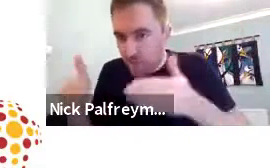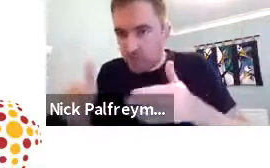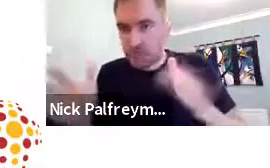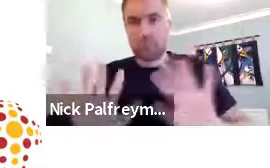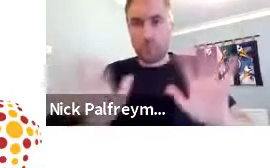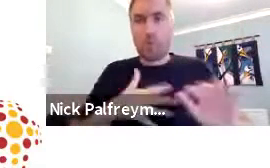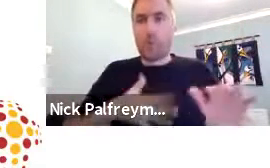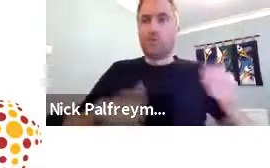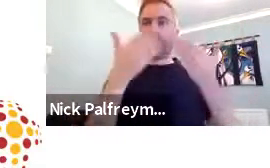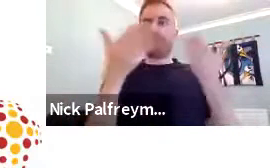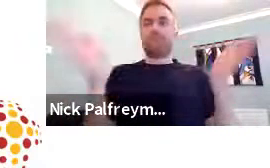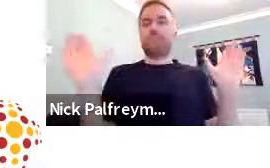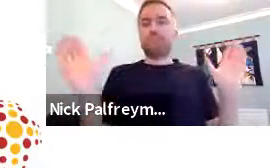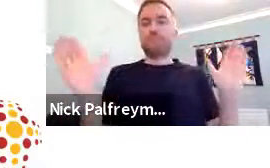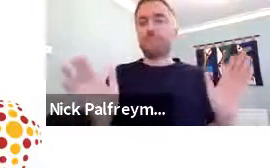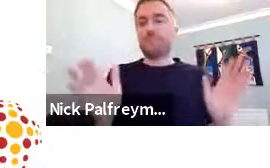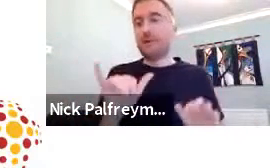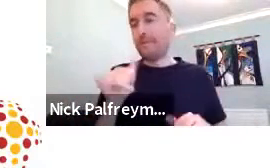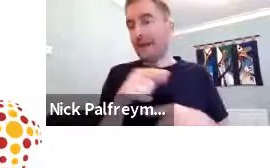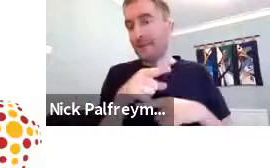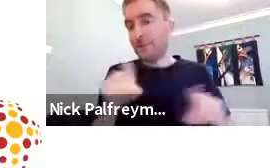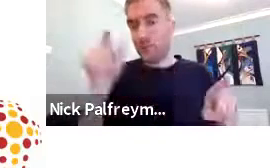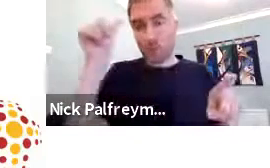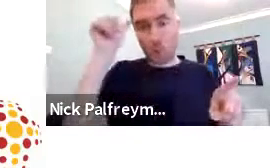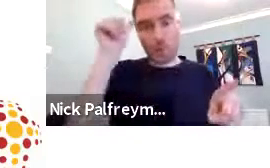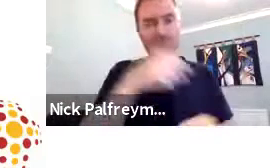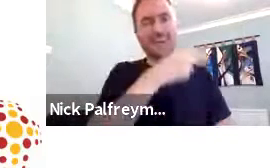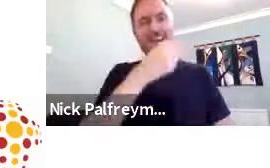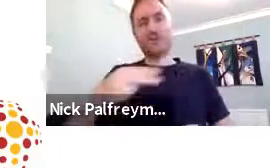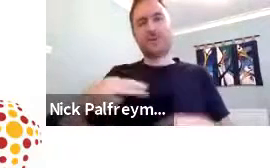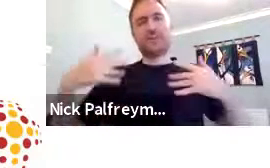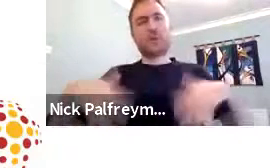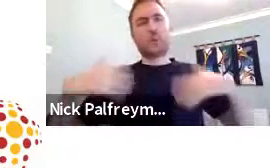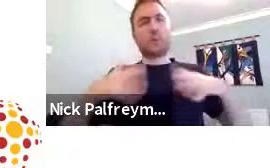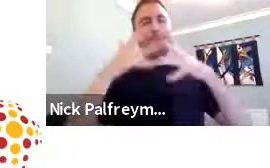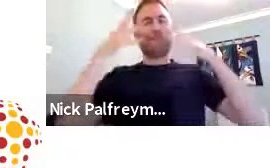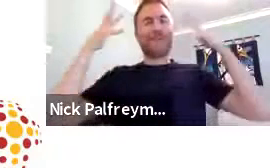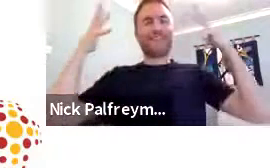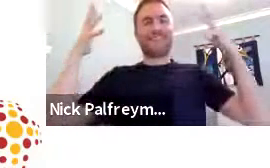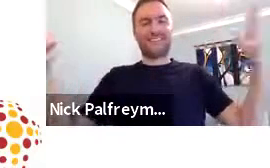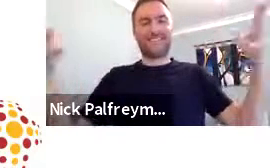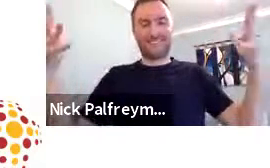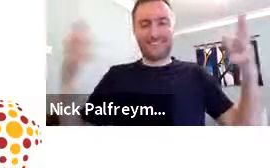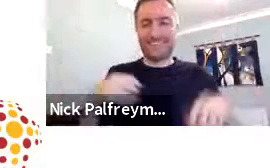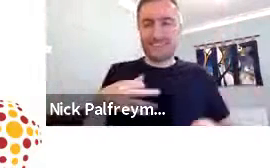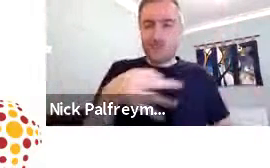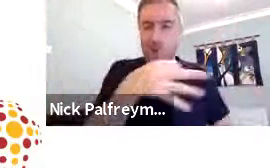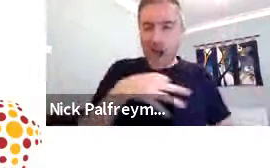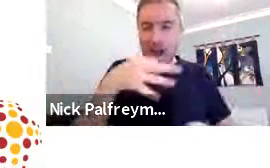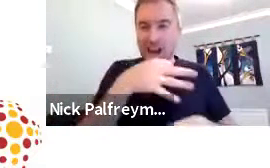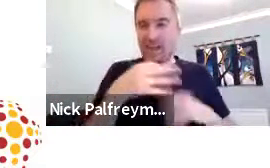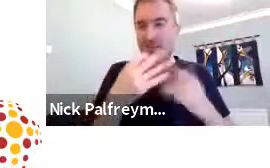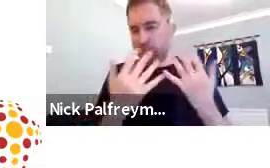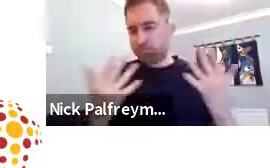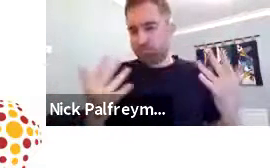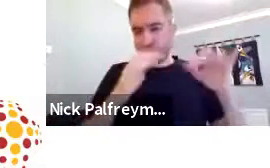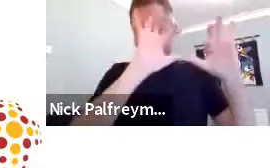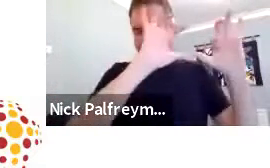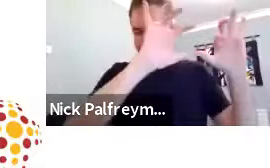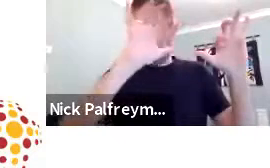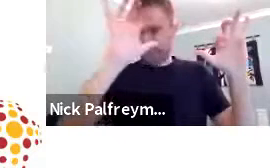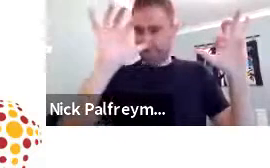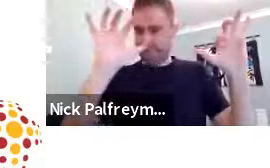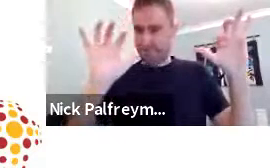different geographical areas. We didn't want to just focus on one specific area. Maybe, you know, Indonesia is a huge,